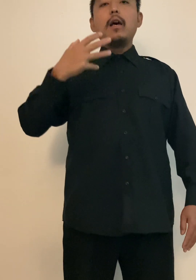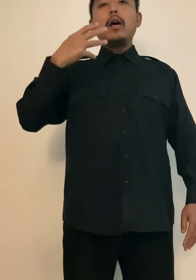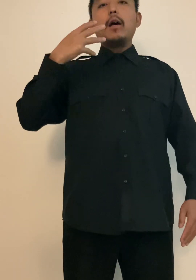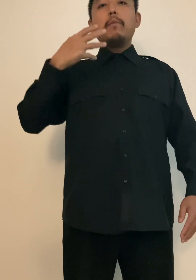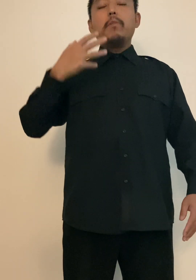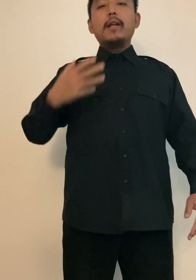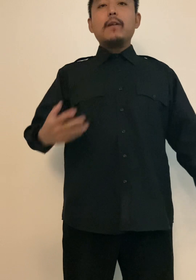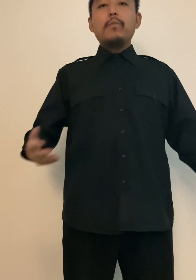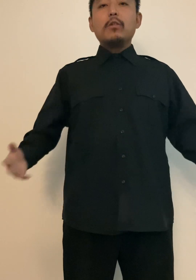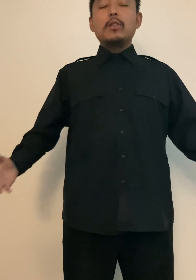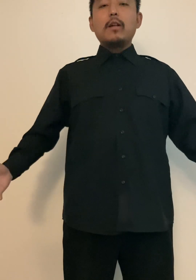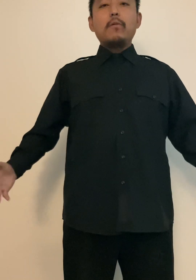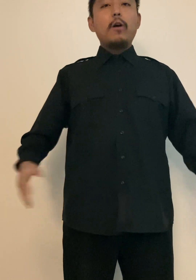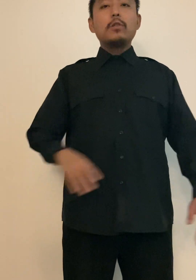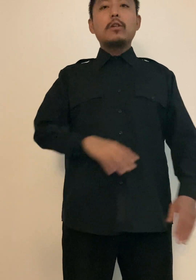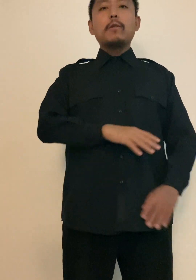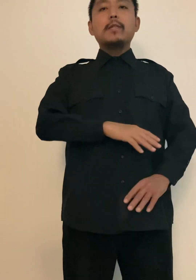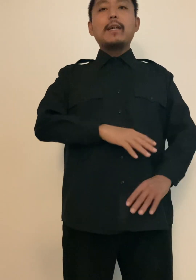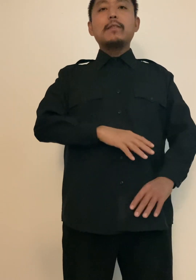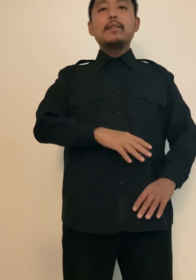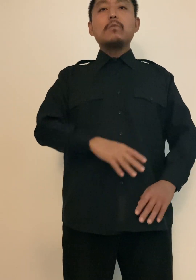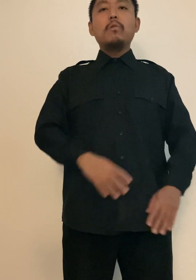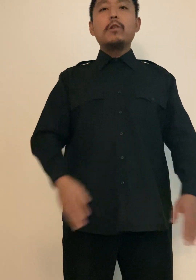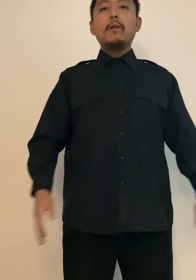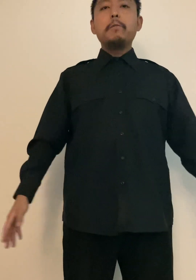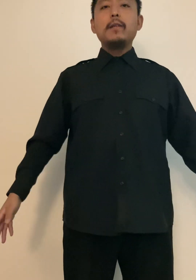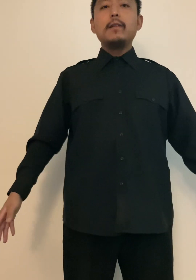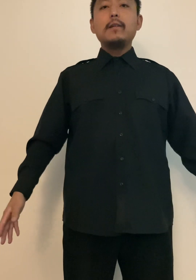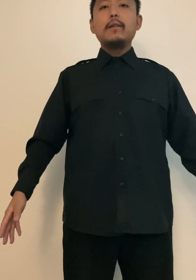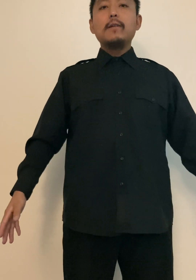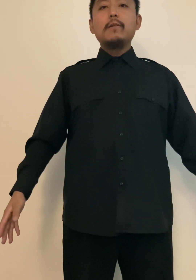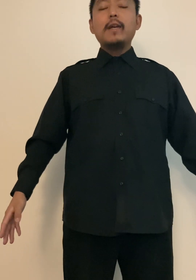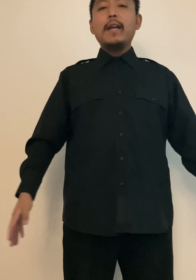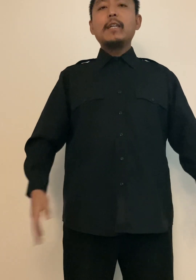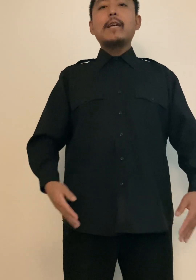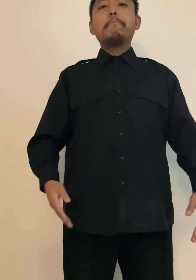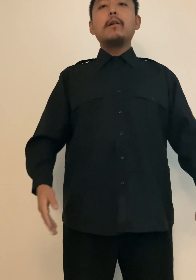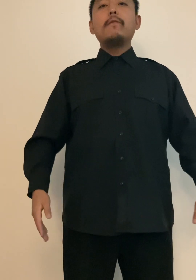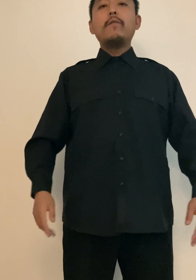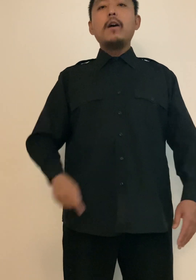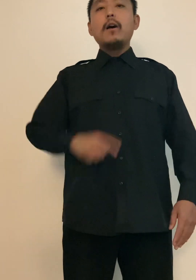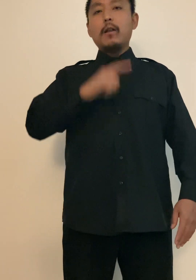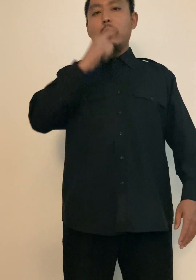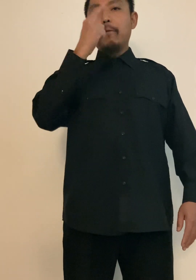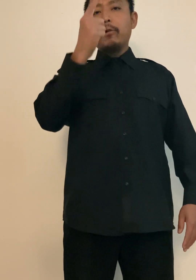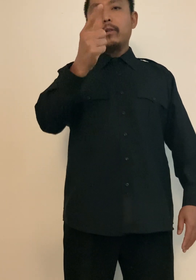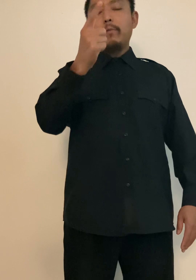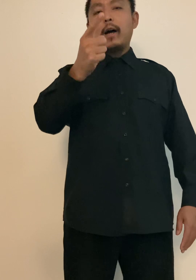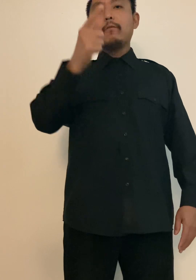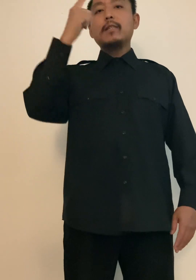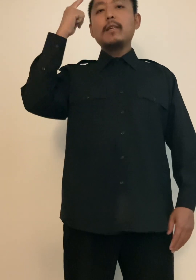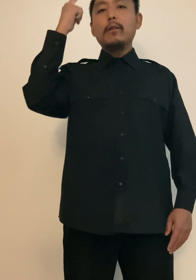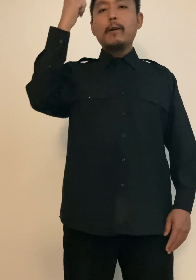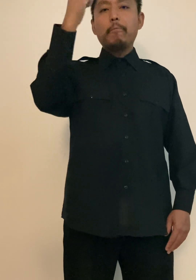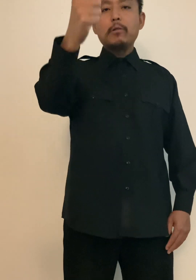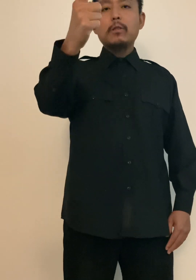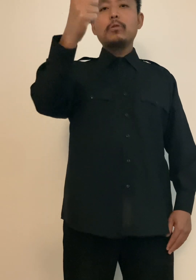but there's no circumstances will there be any type of liberal democracy, liberal social